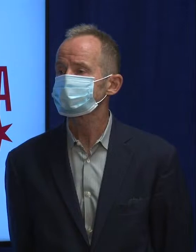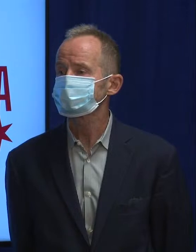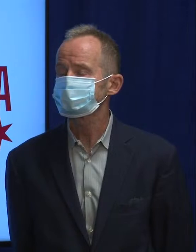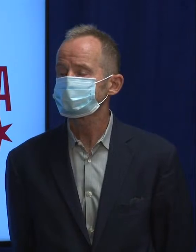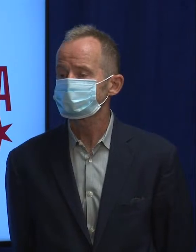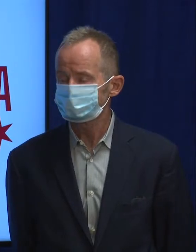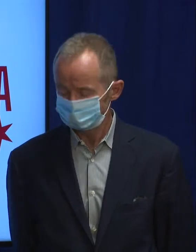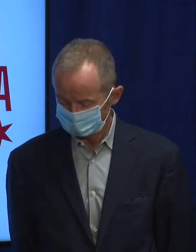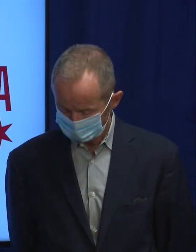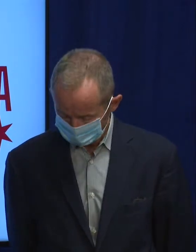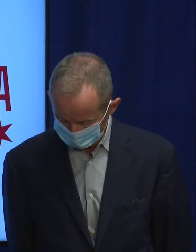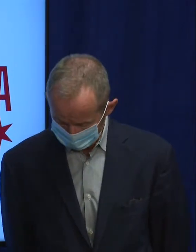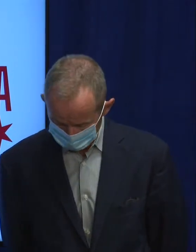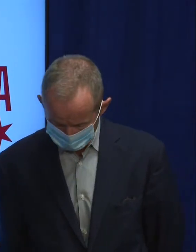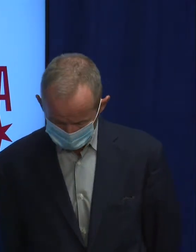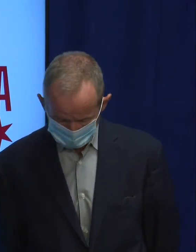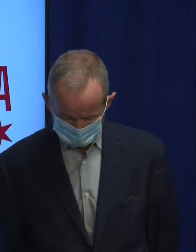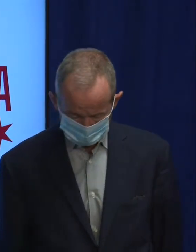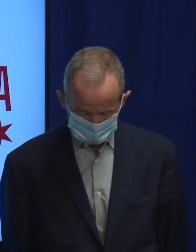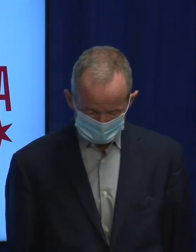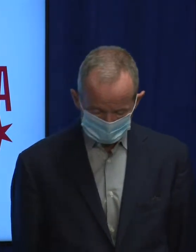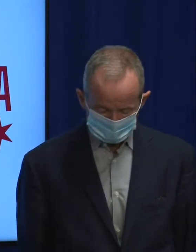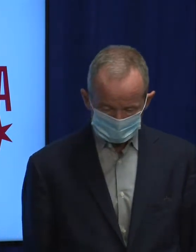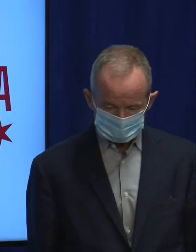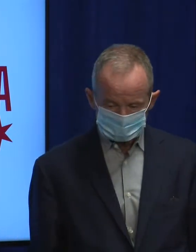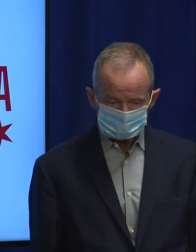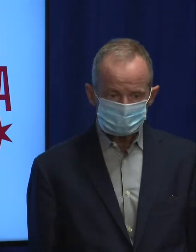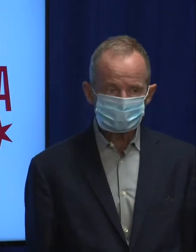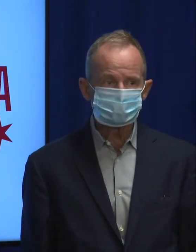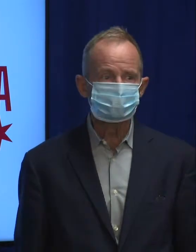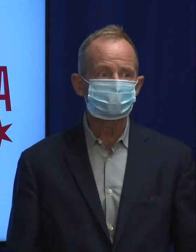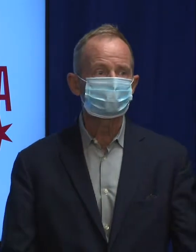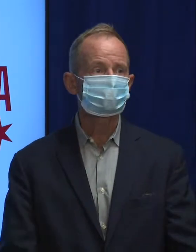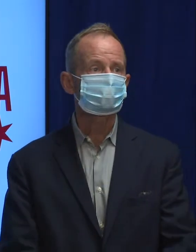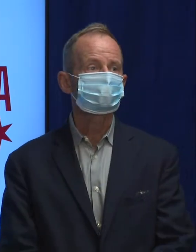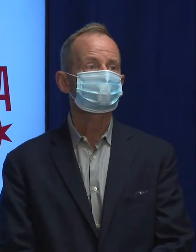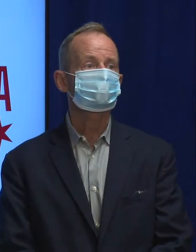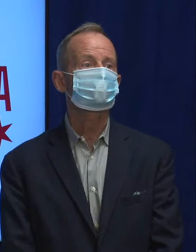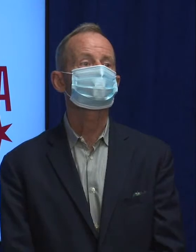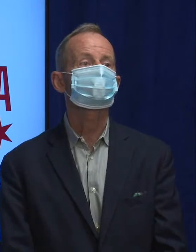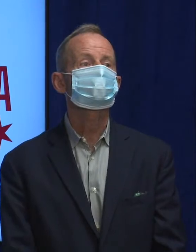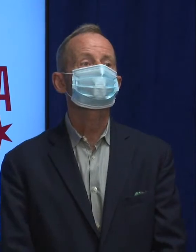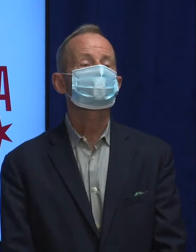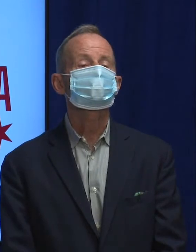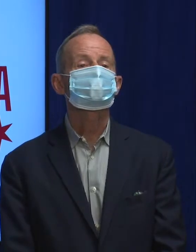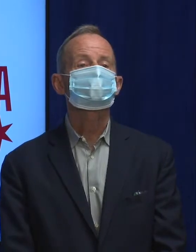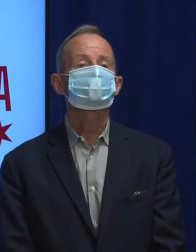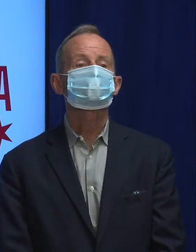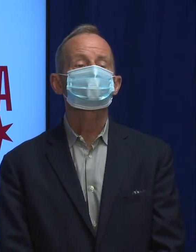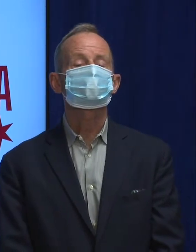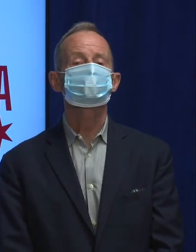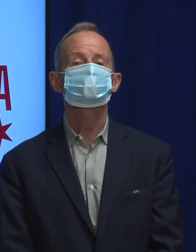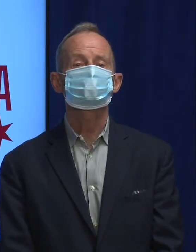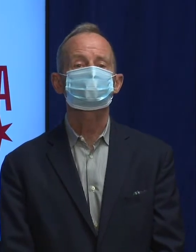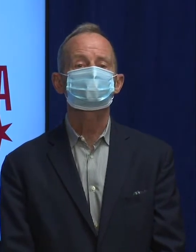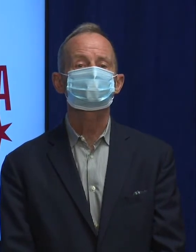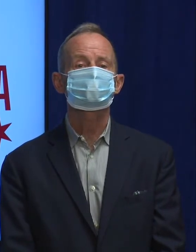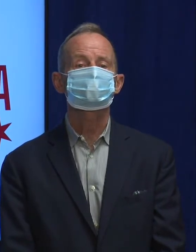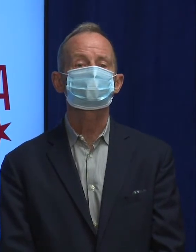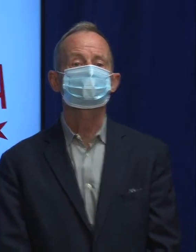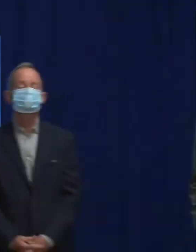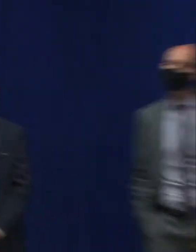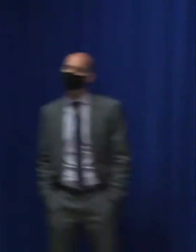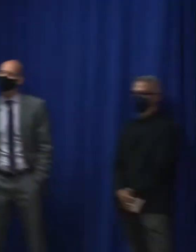mpv Illinois reportó un total de 230 casos el segundo más alto